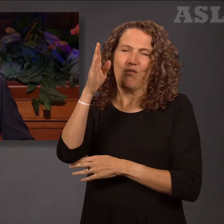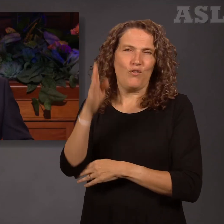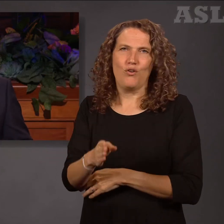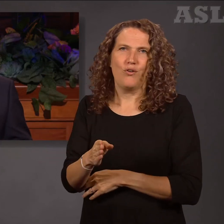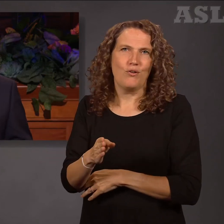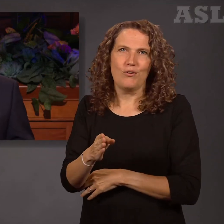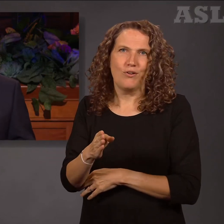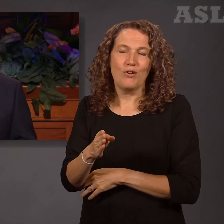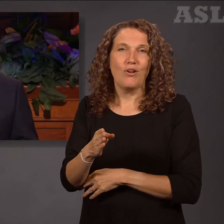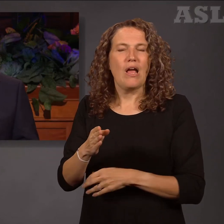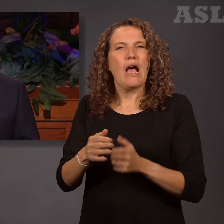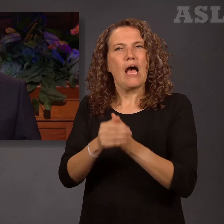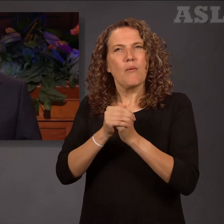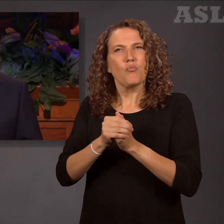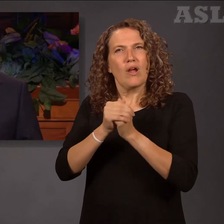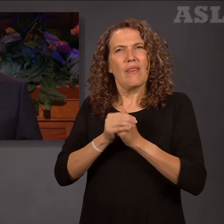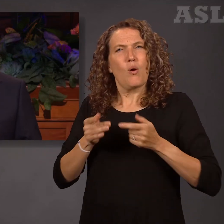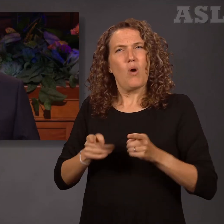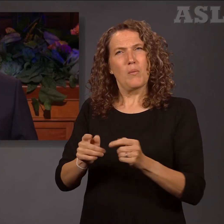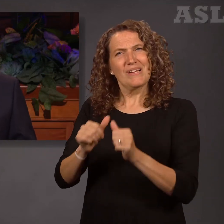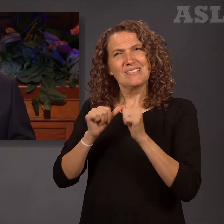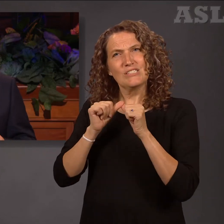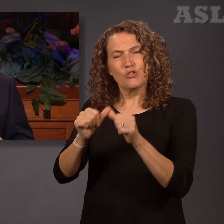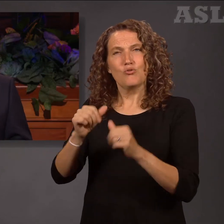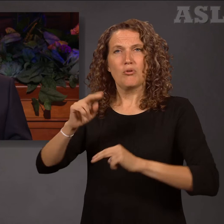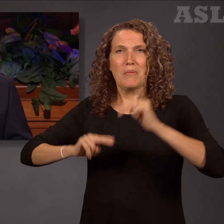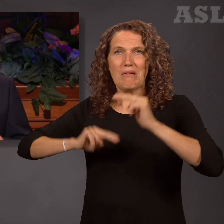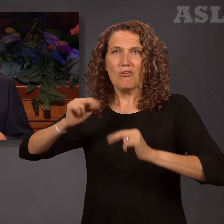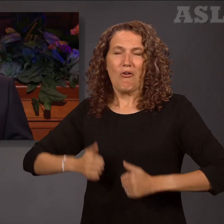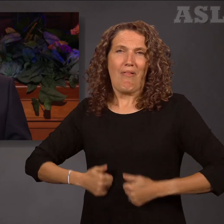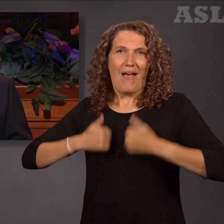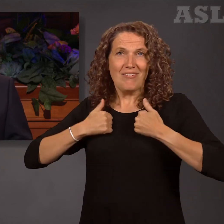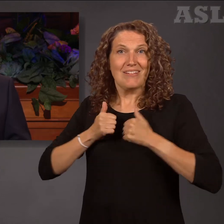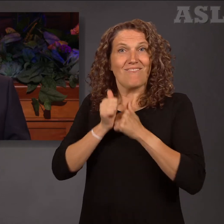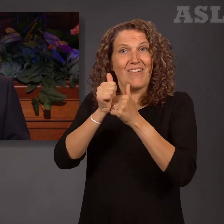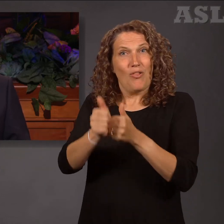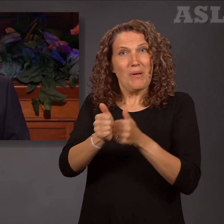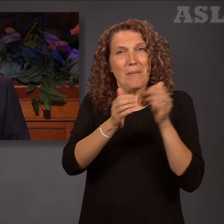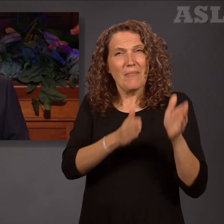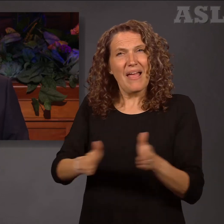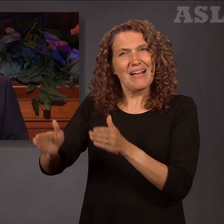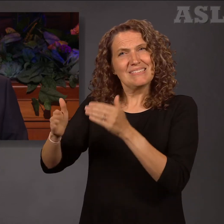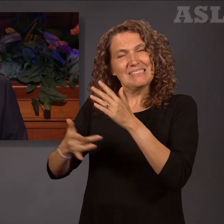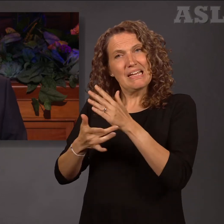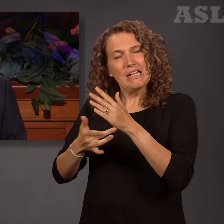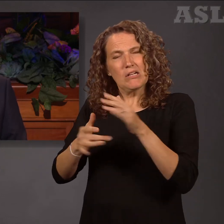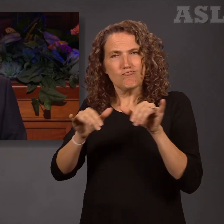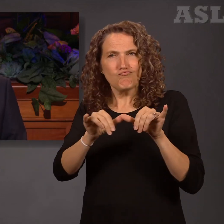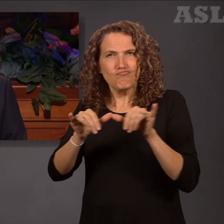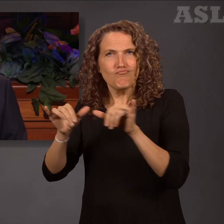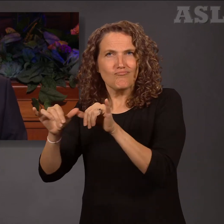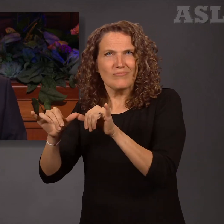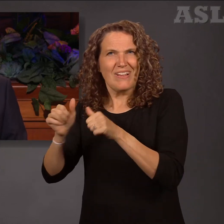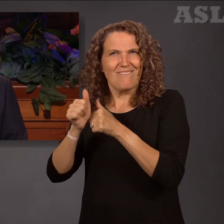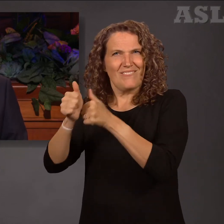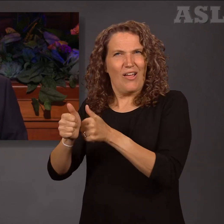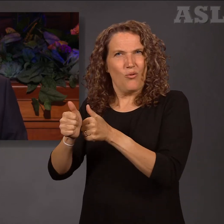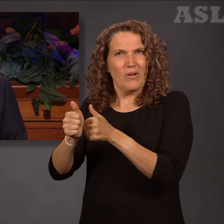may continue to build our lives following the plans and technical specifications of the divine design authored by our